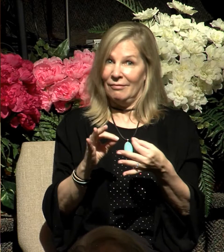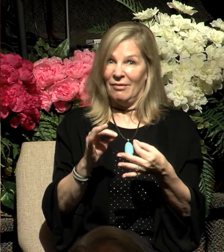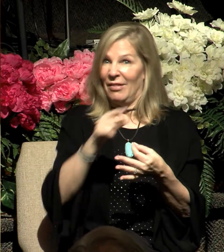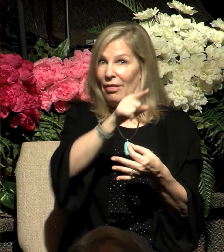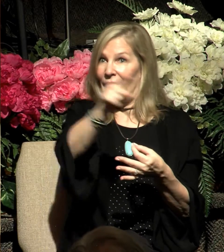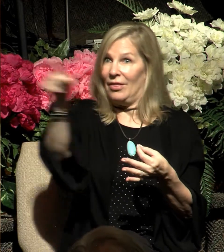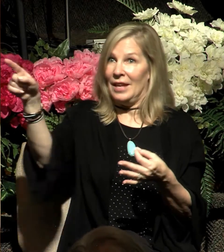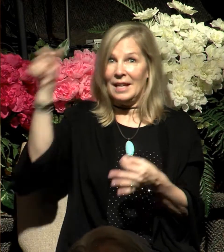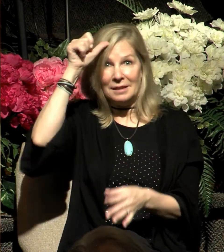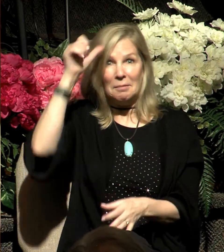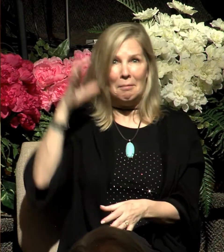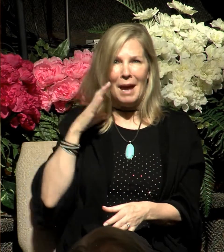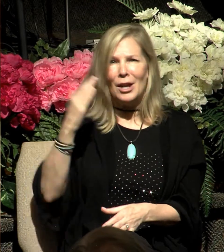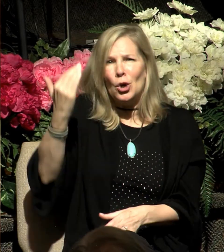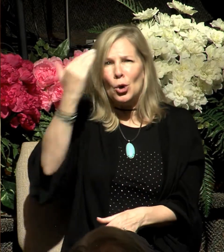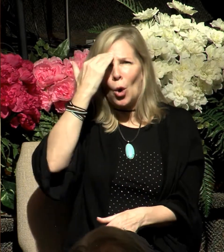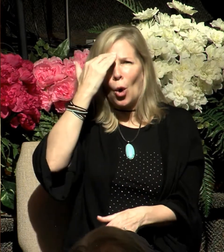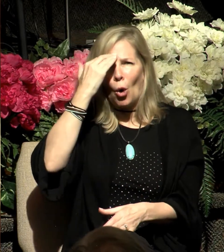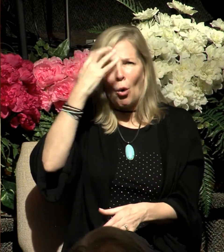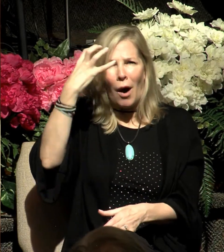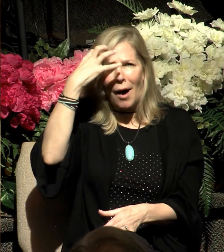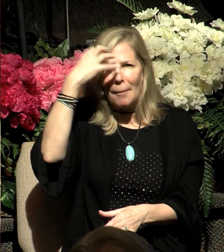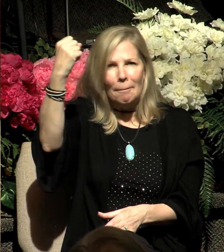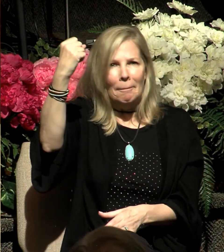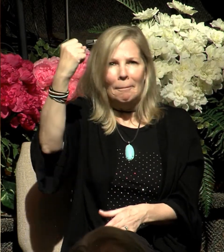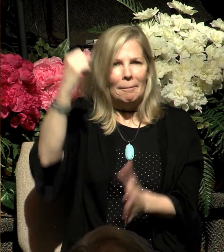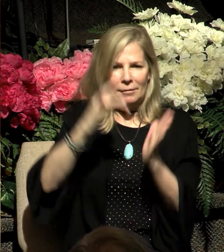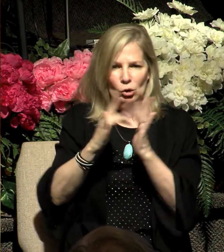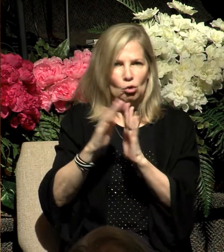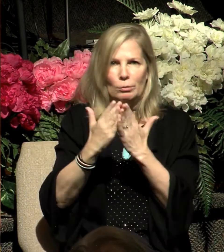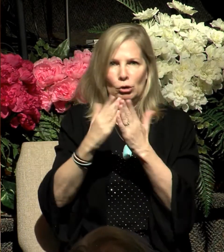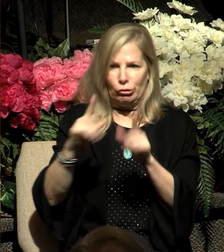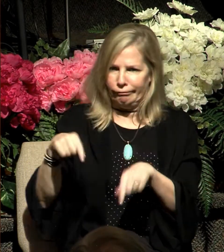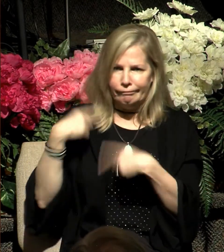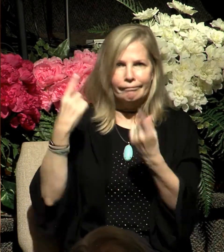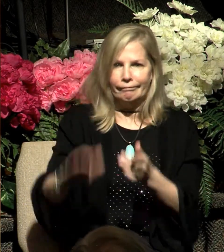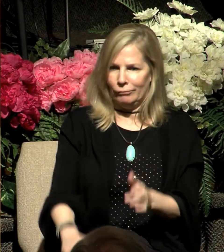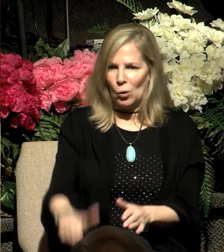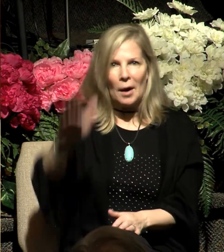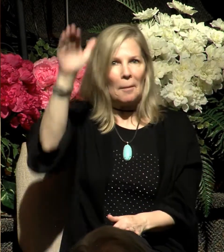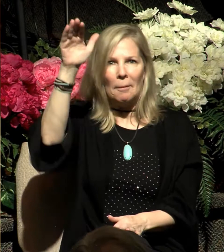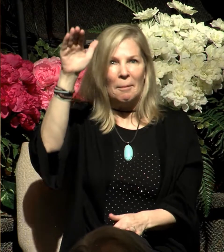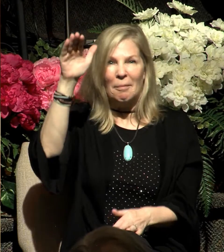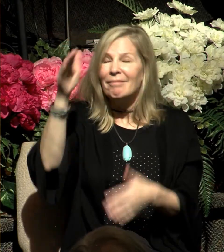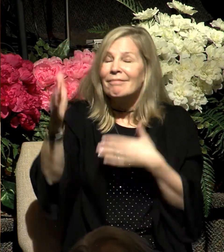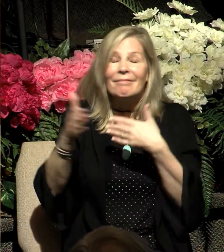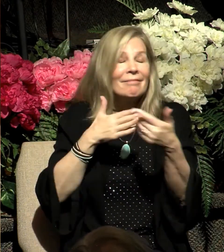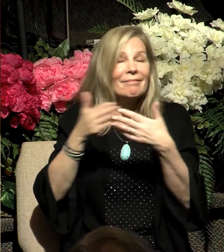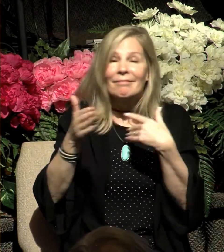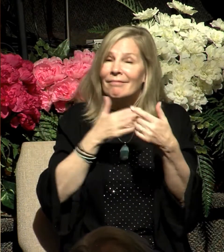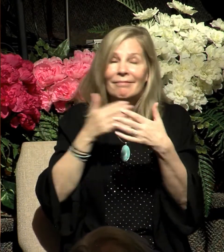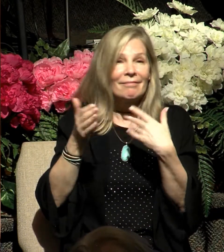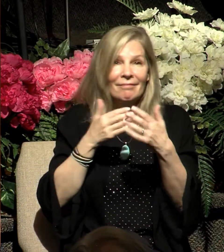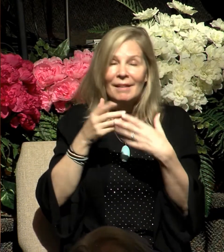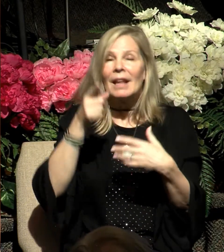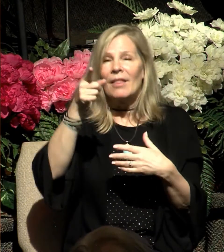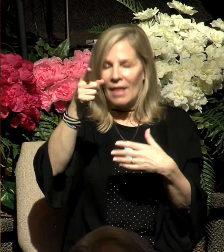remember, they've known the scriptures since they've been very, very young. In spite of all the biblical truth that they've been exposed to, they continue to